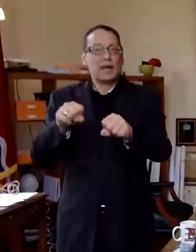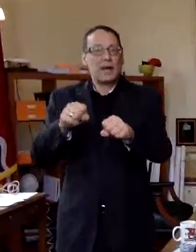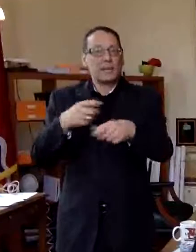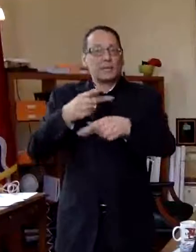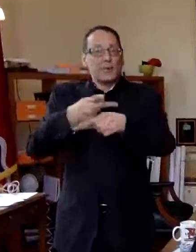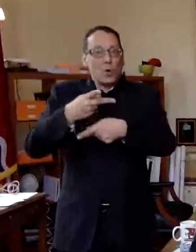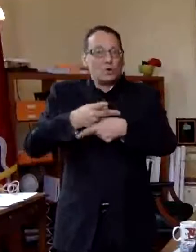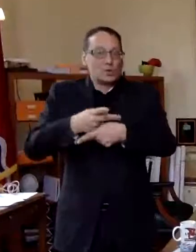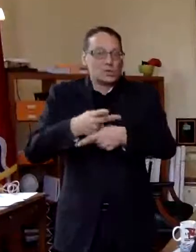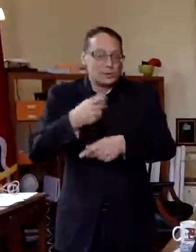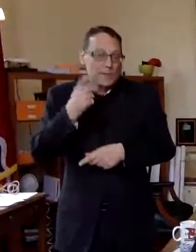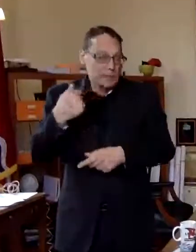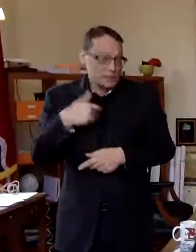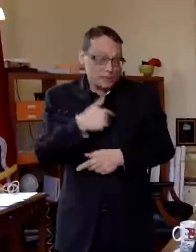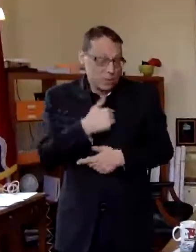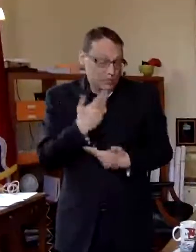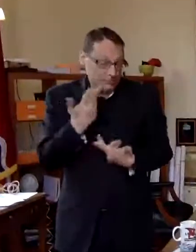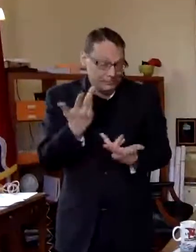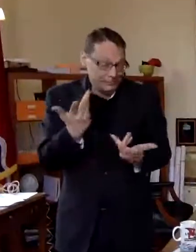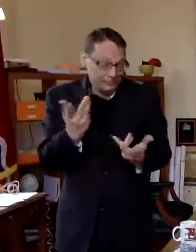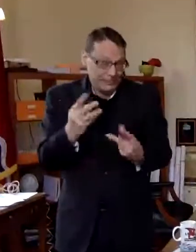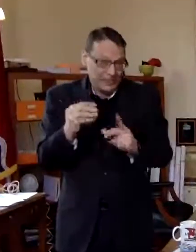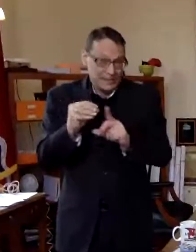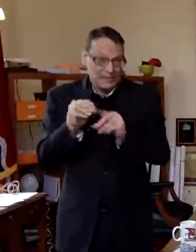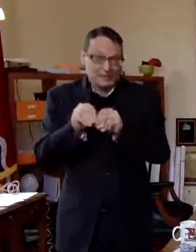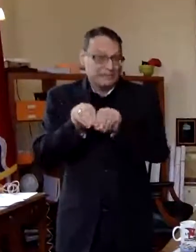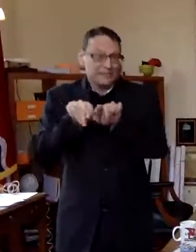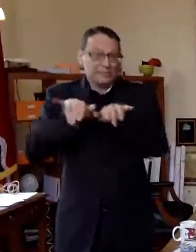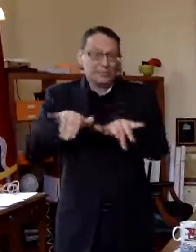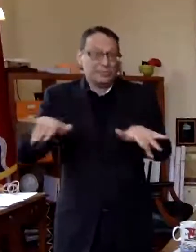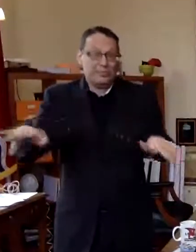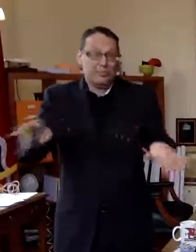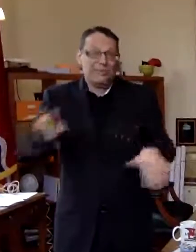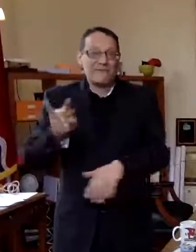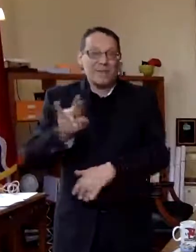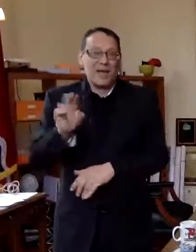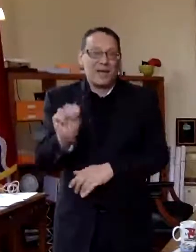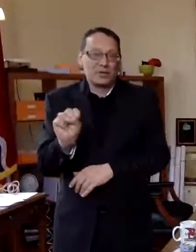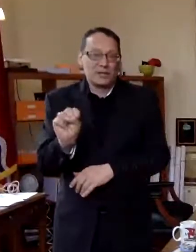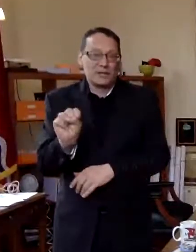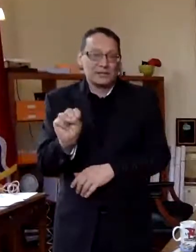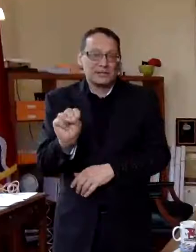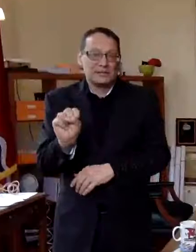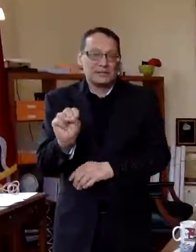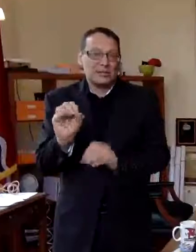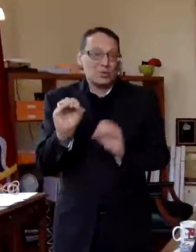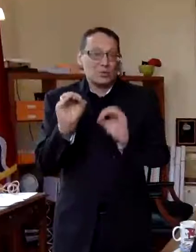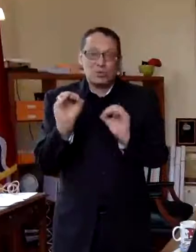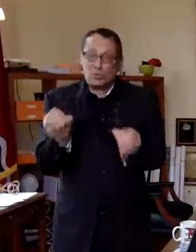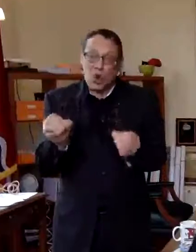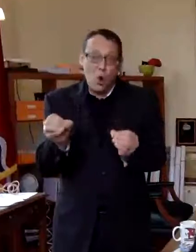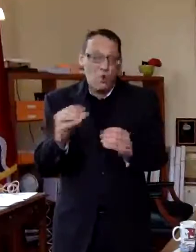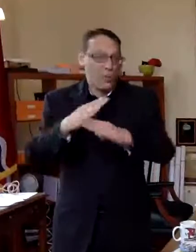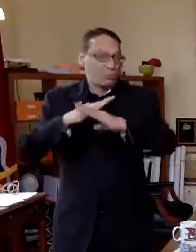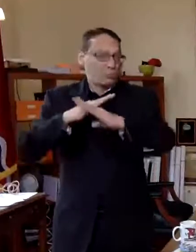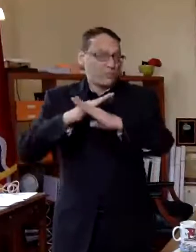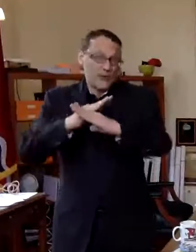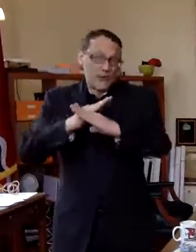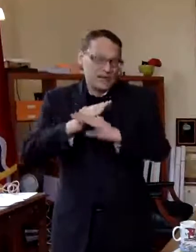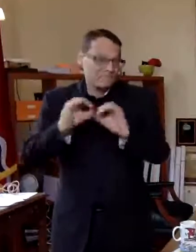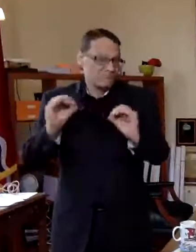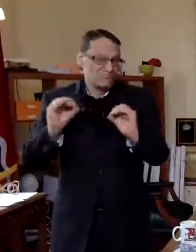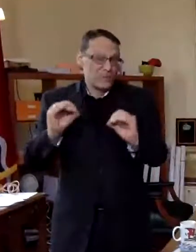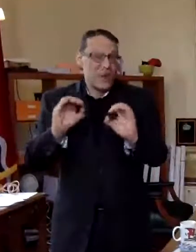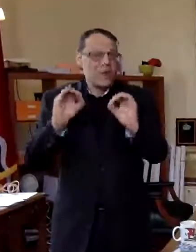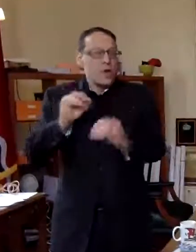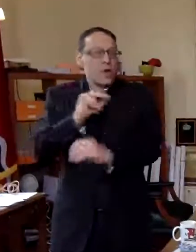because we you know don't this is a very contagious virus and there is no uh preventative there's there's